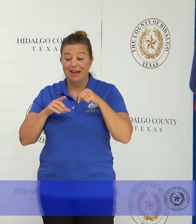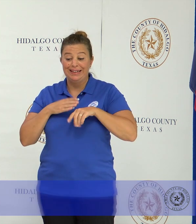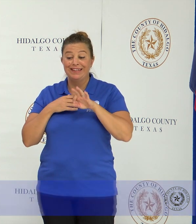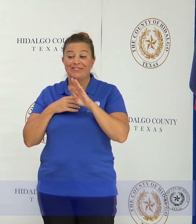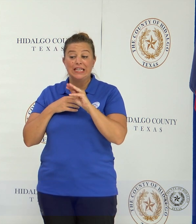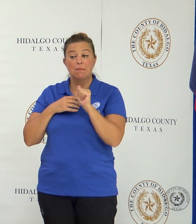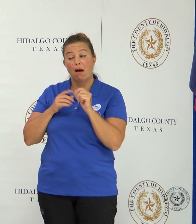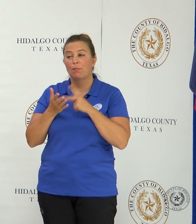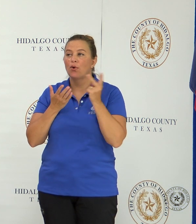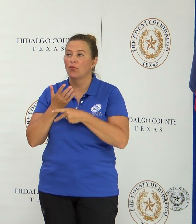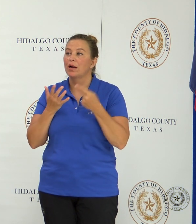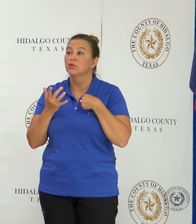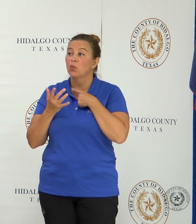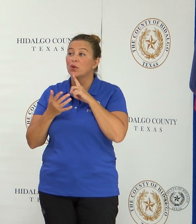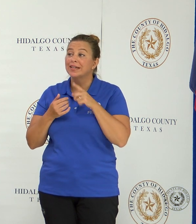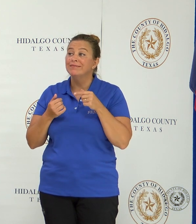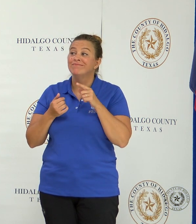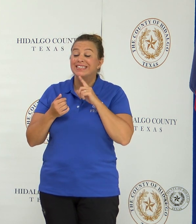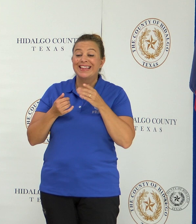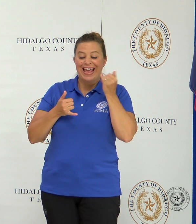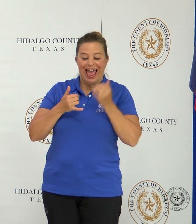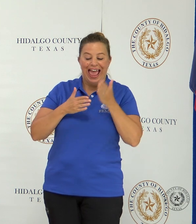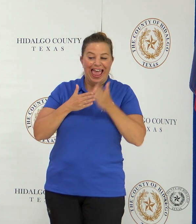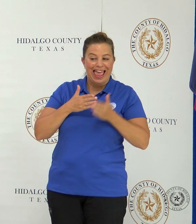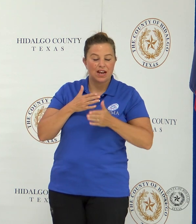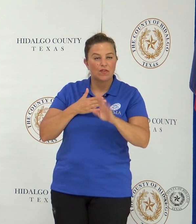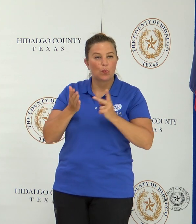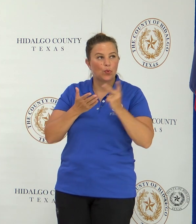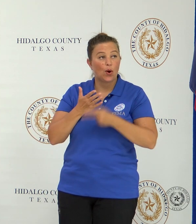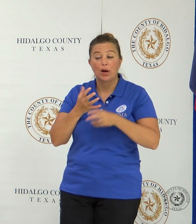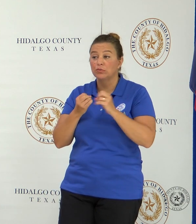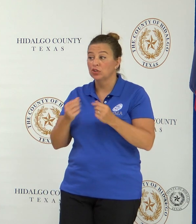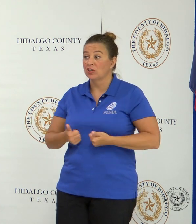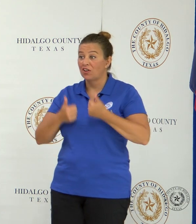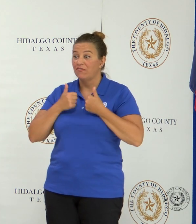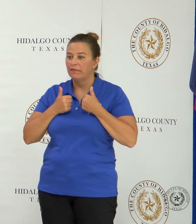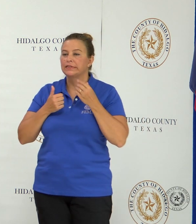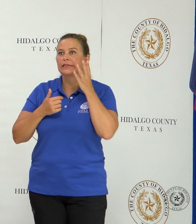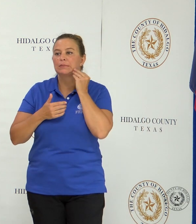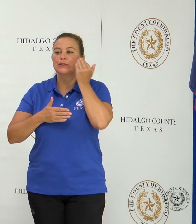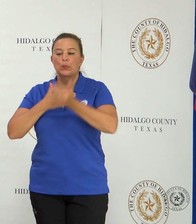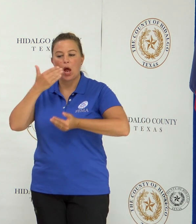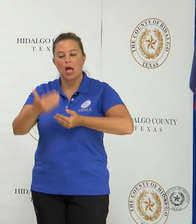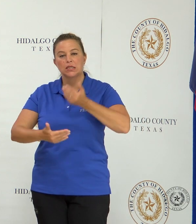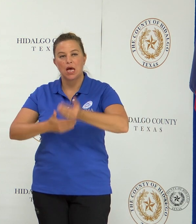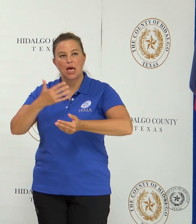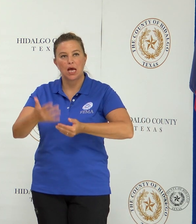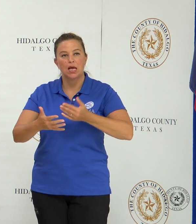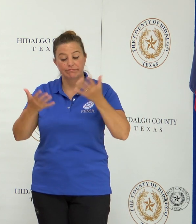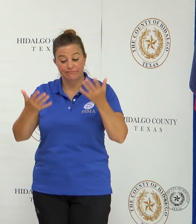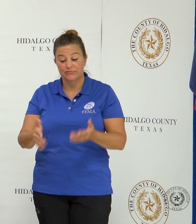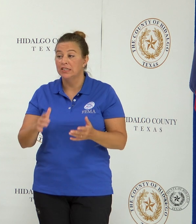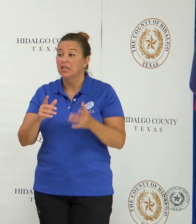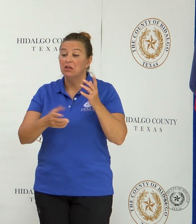programs, we're actually at the very end of the program. So when survivors have gone through the FEMA process, they've